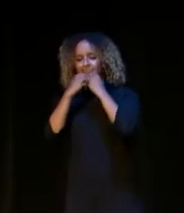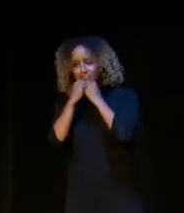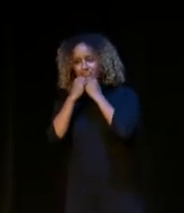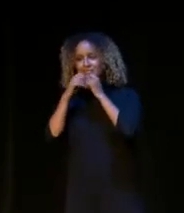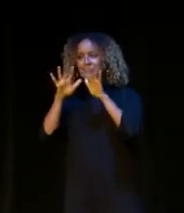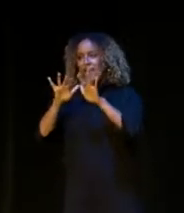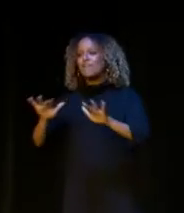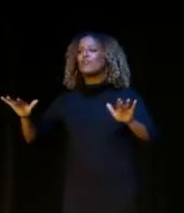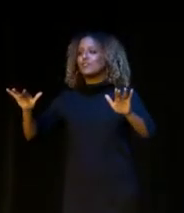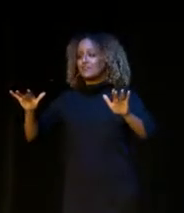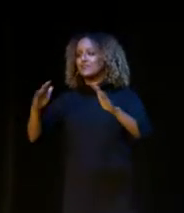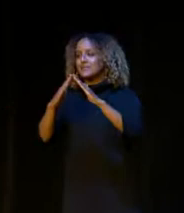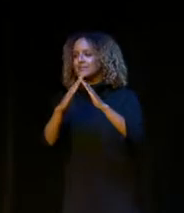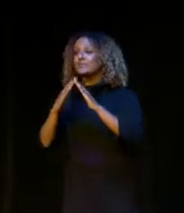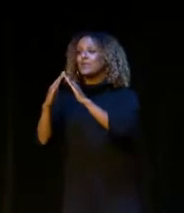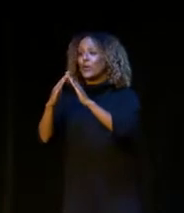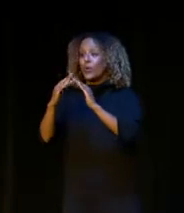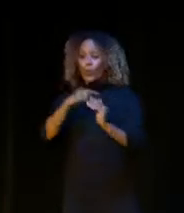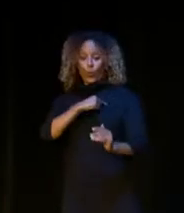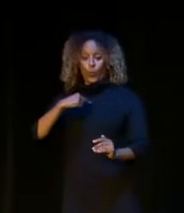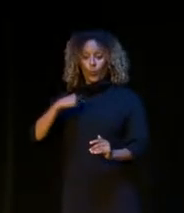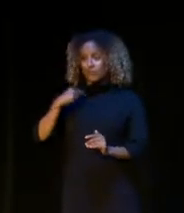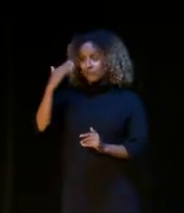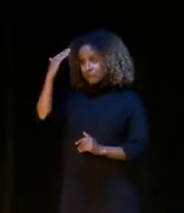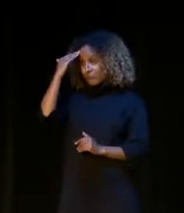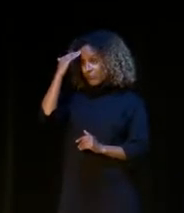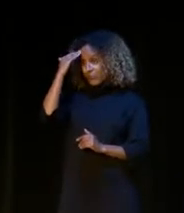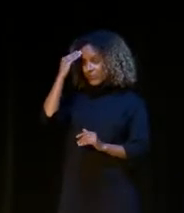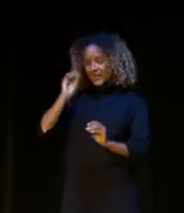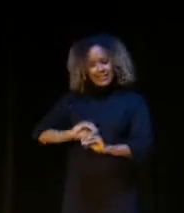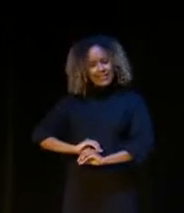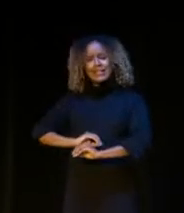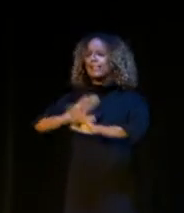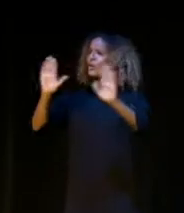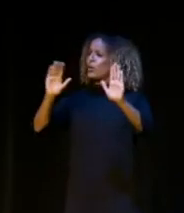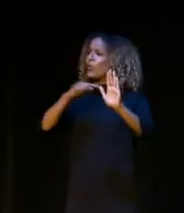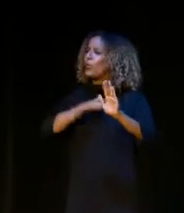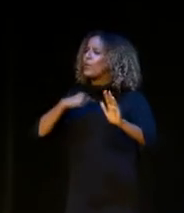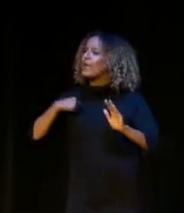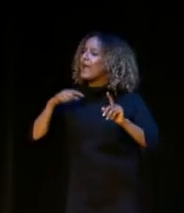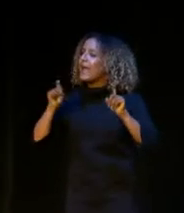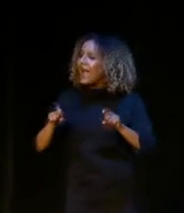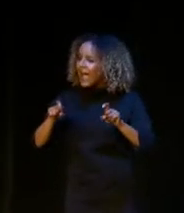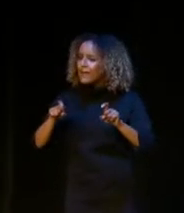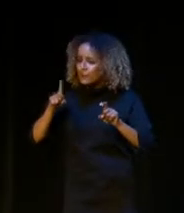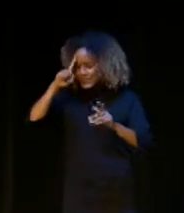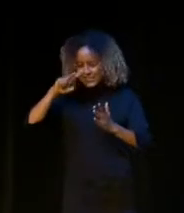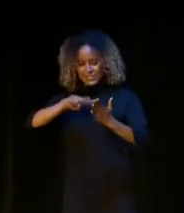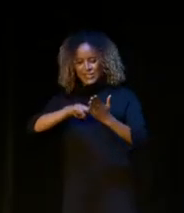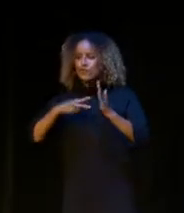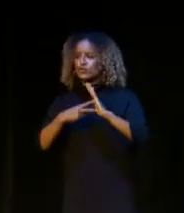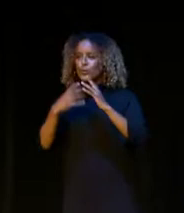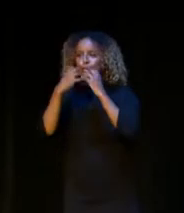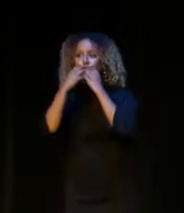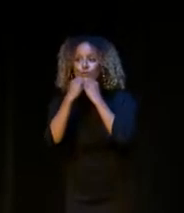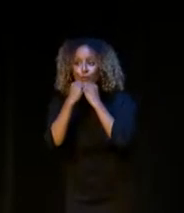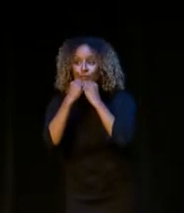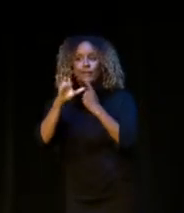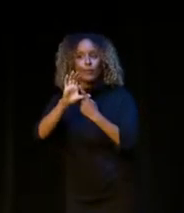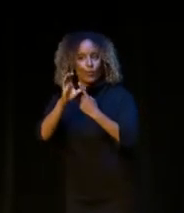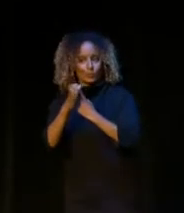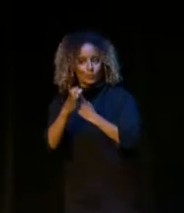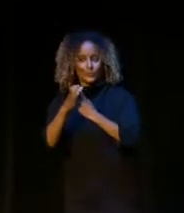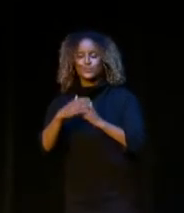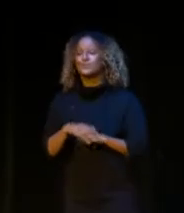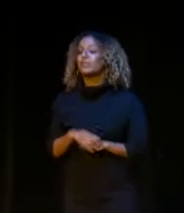diverse city. But we know, and it's very clear, that we have to be intentional about preserving that culture.